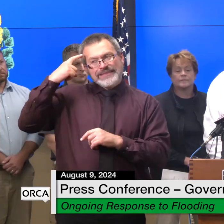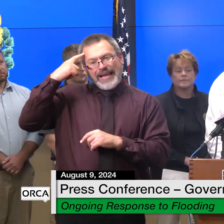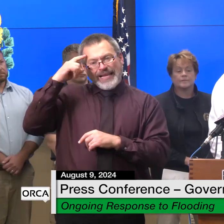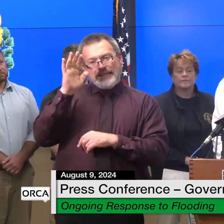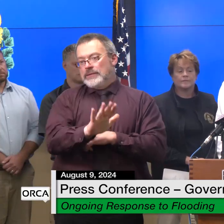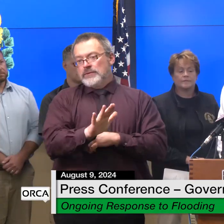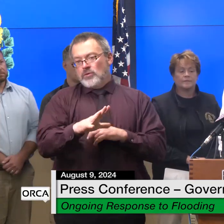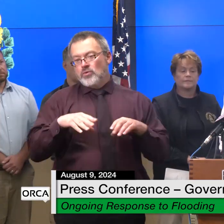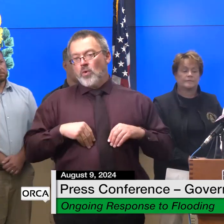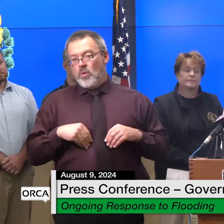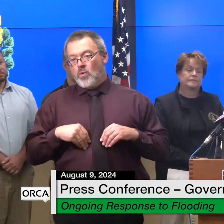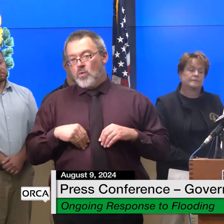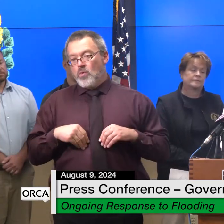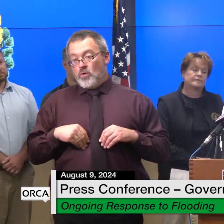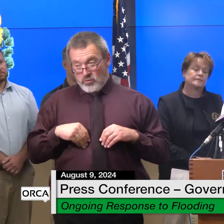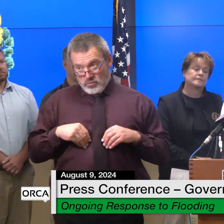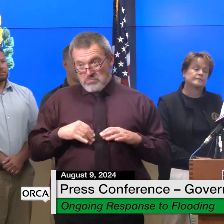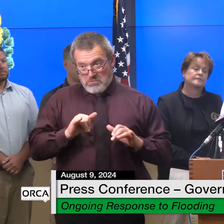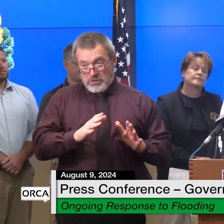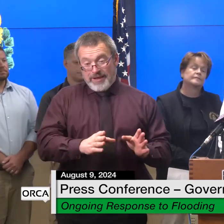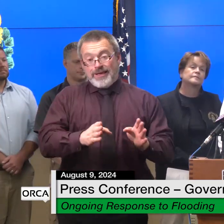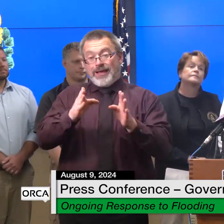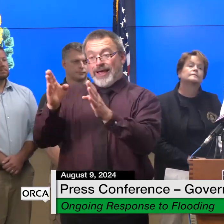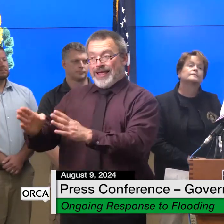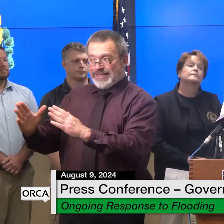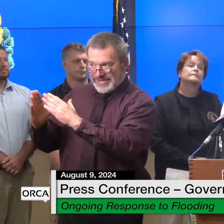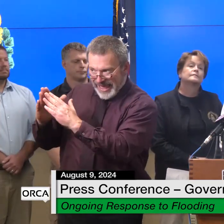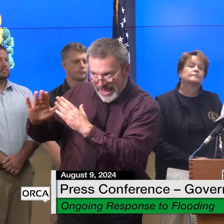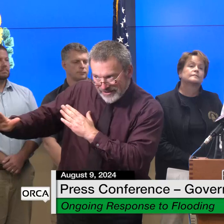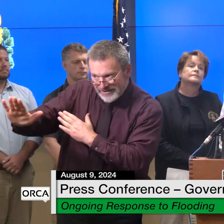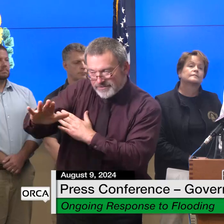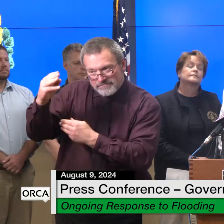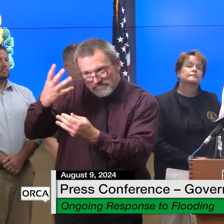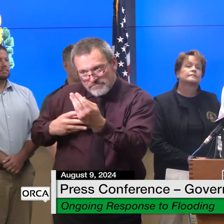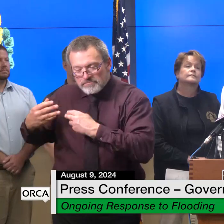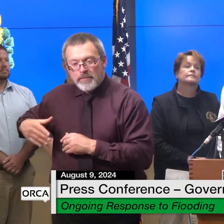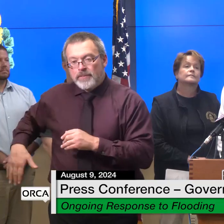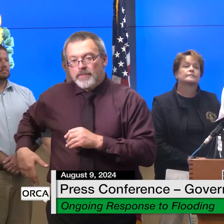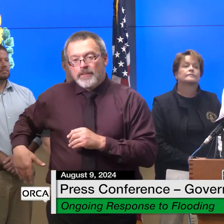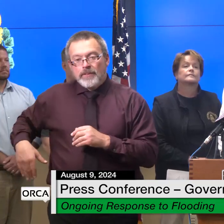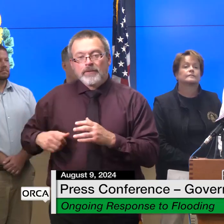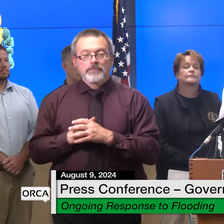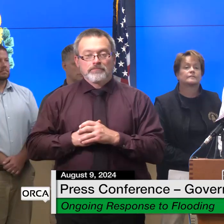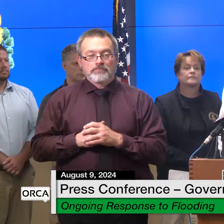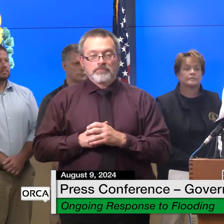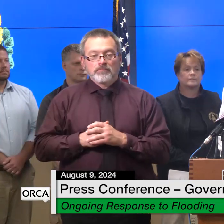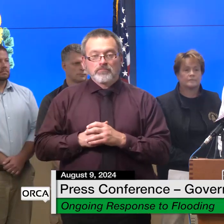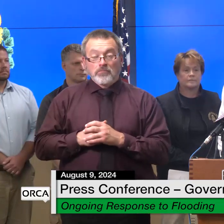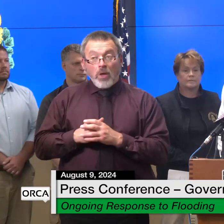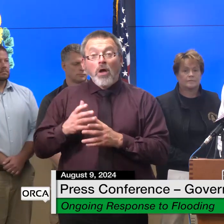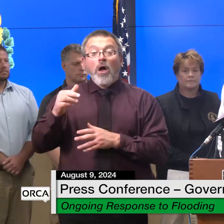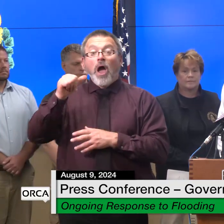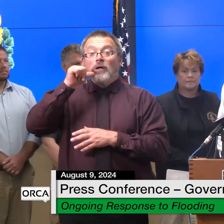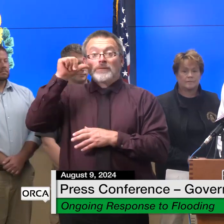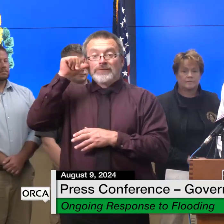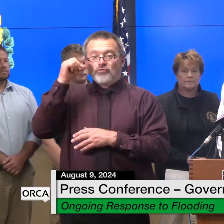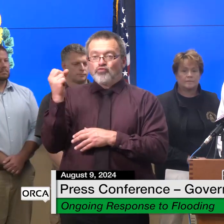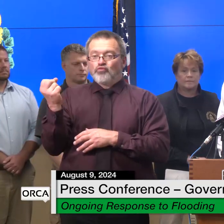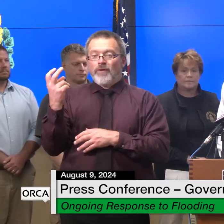heard from towns yesterday a dozen towns reached out for sandbags